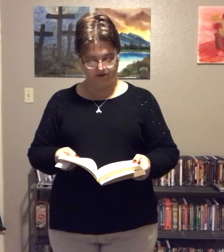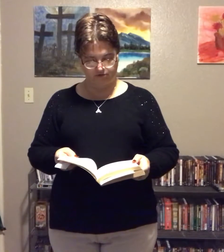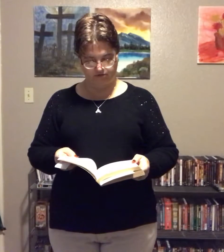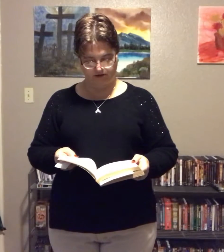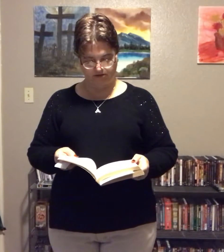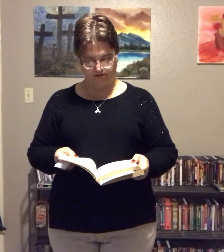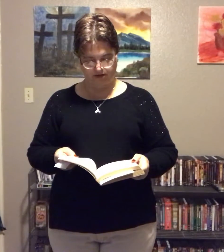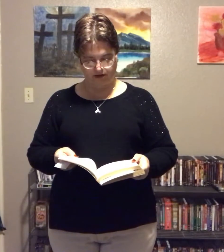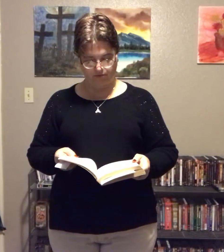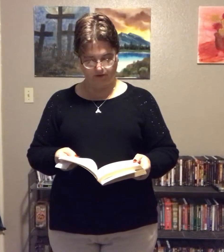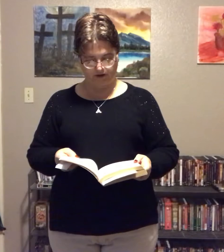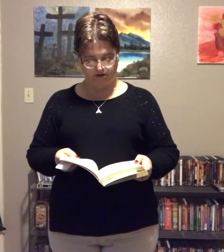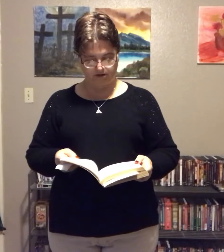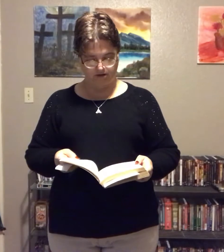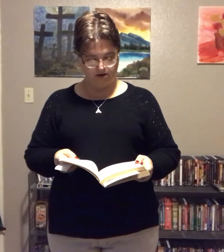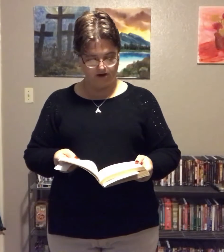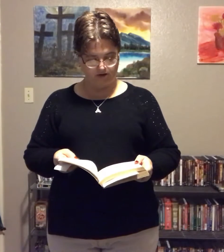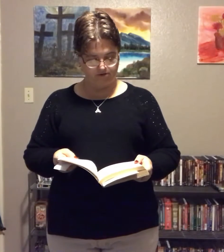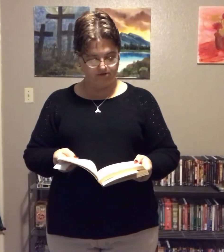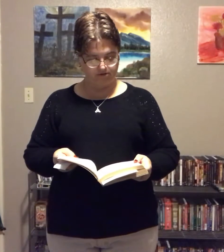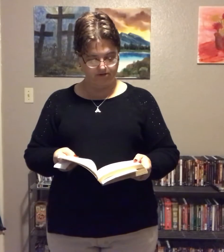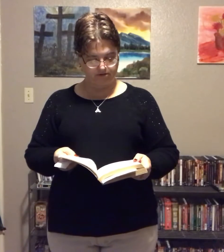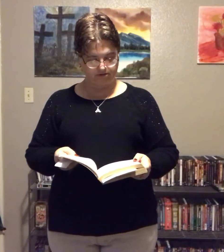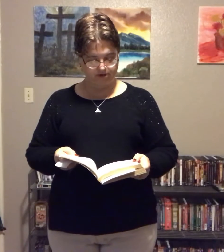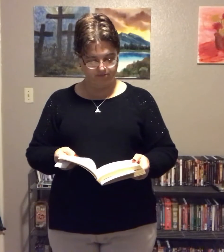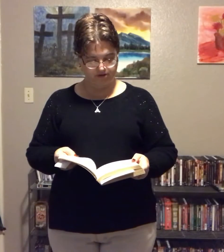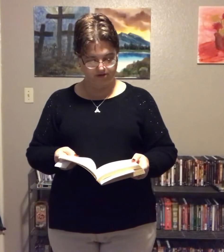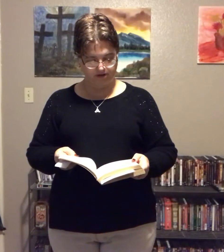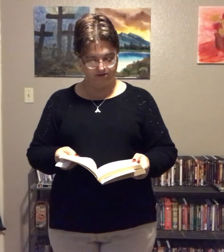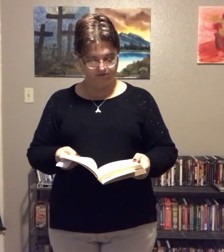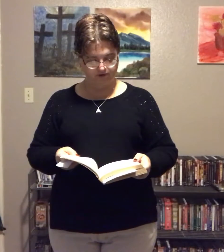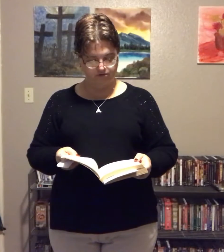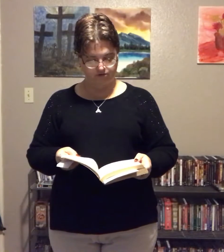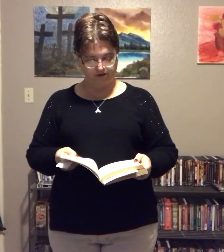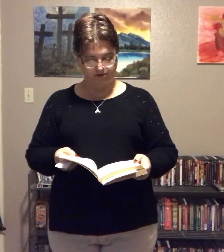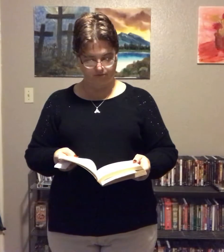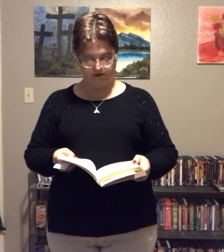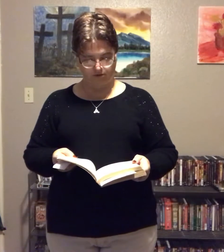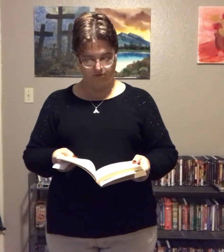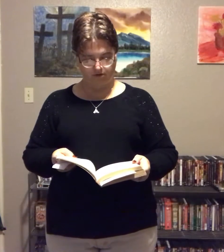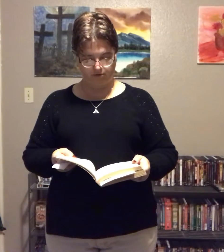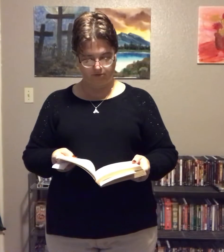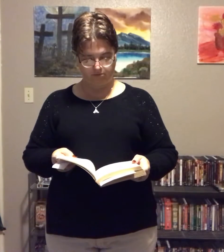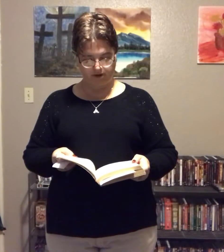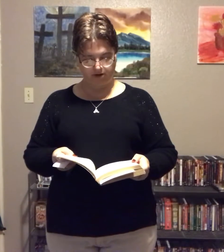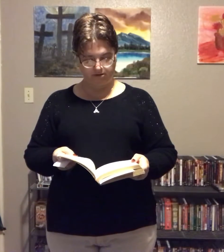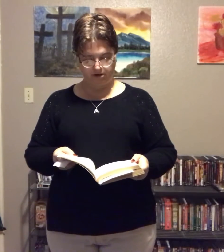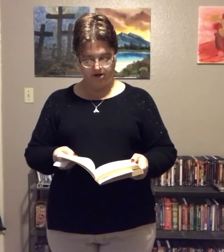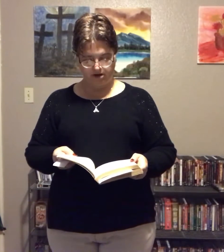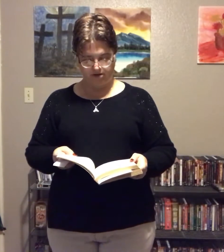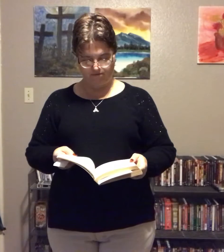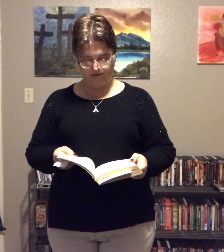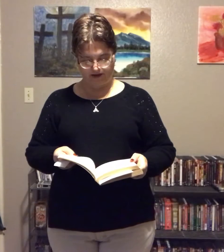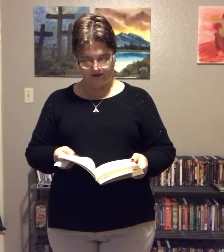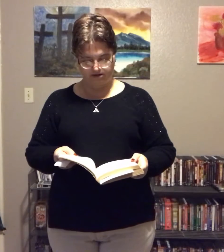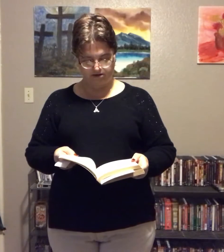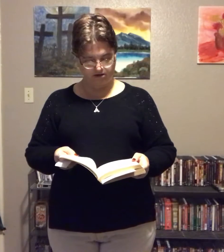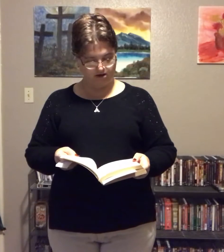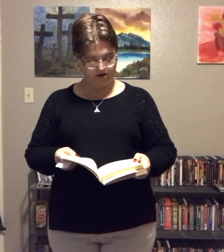exercise and gaining weight. I recently skipped ten days of exercise without worrying one bit. In fact, God